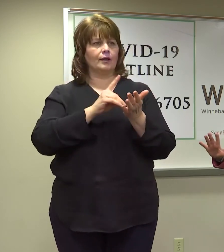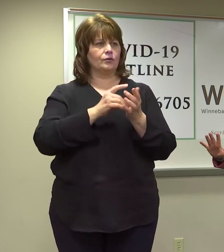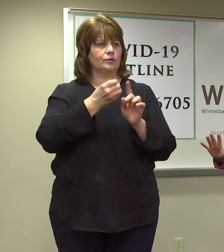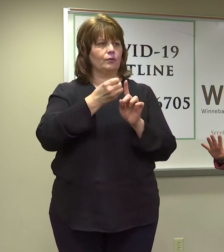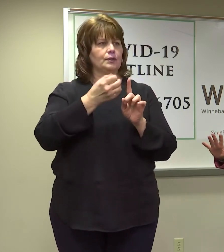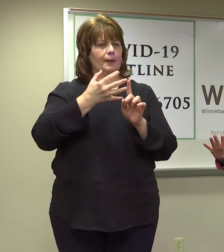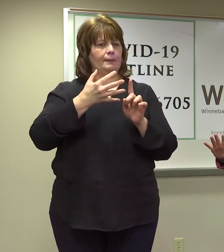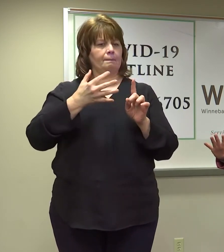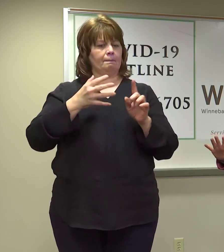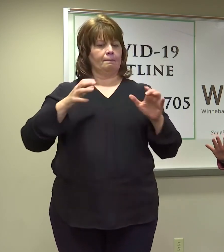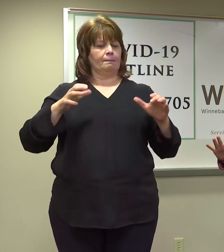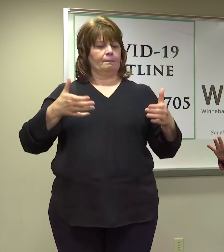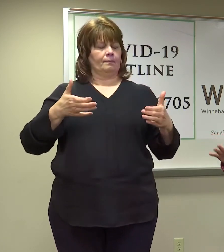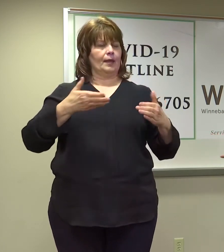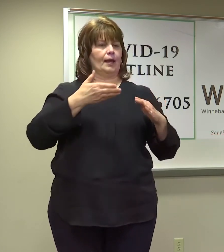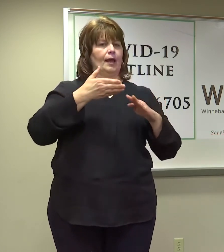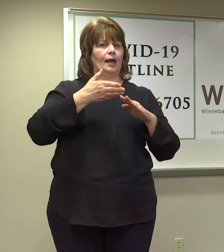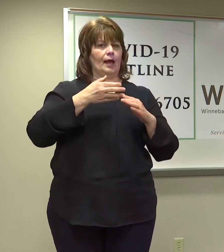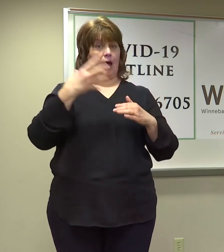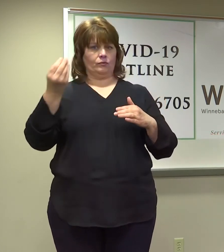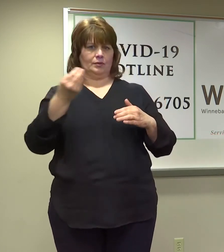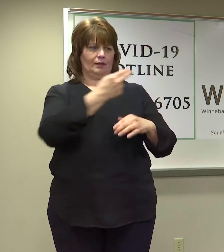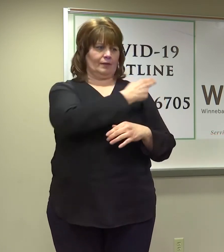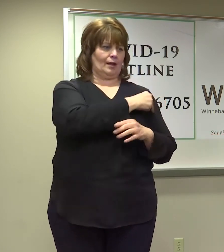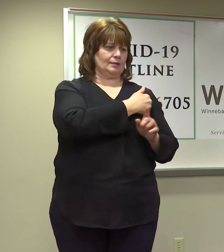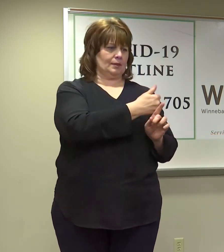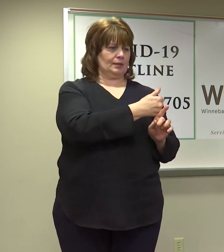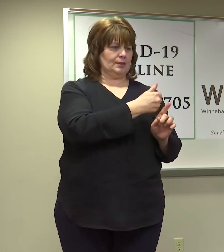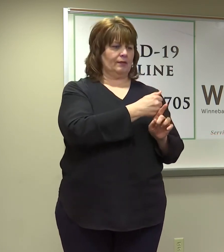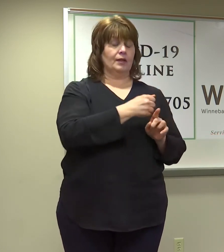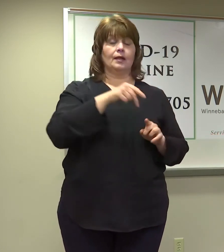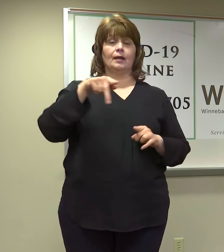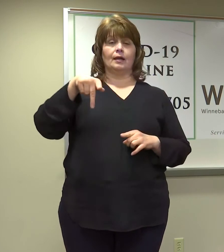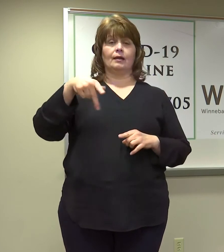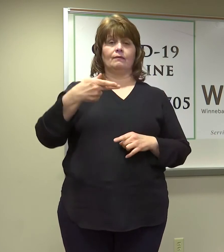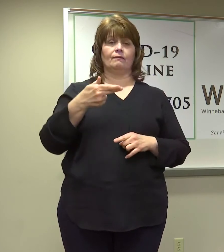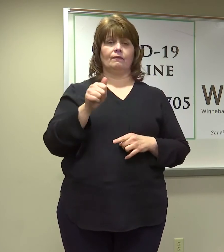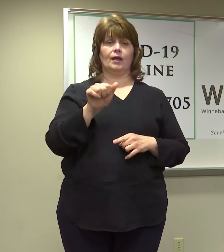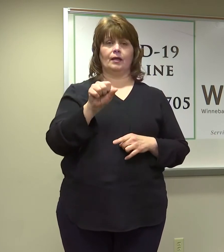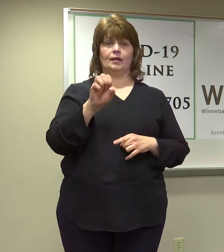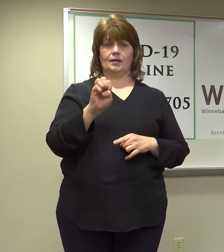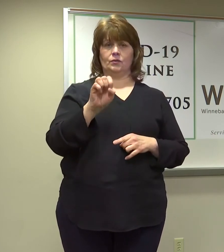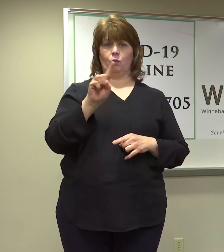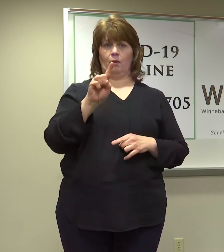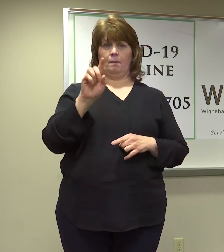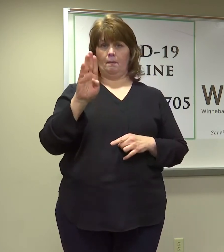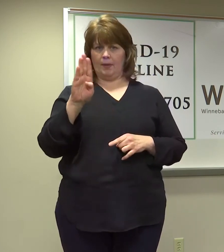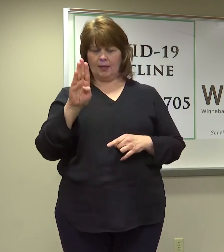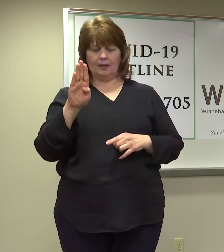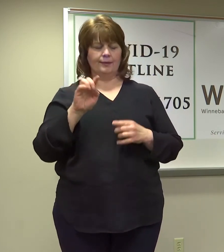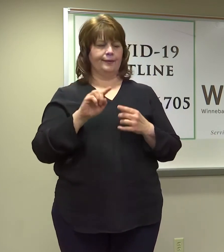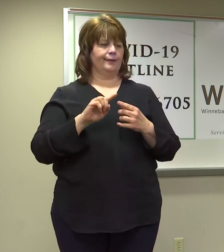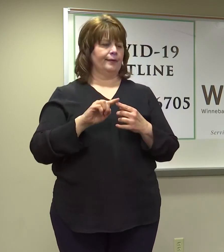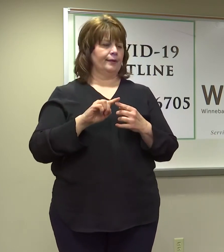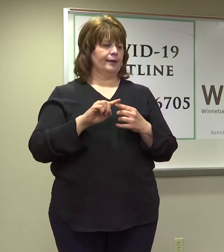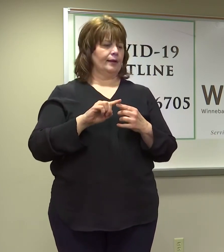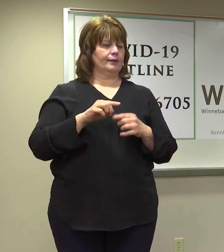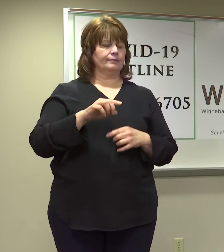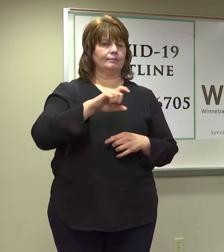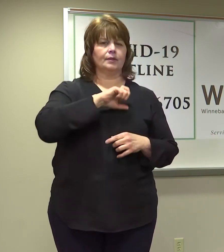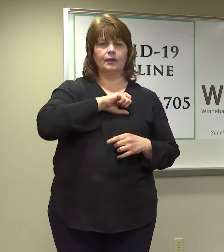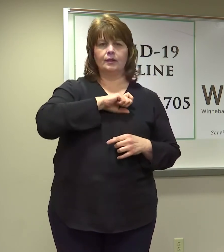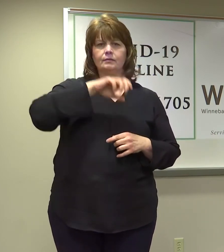of expanded beyond the hospital walls. Phase 1B, they've talked about the critical infrastructure workers in each category.